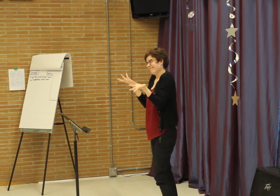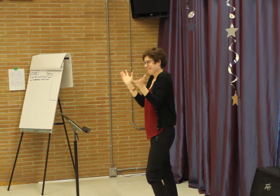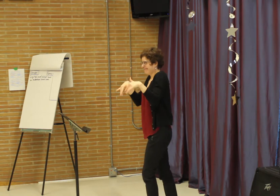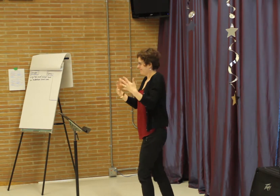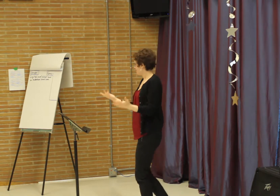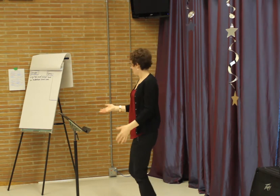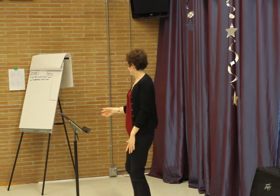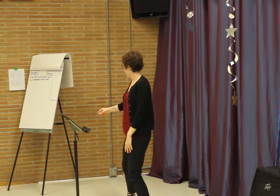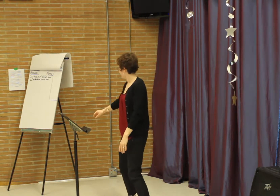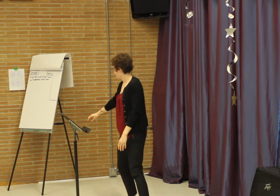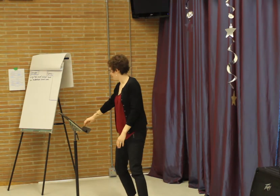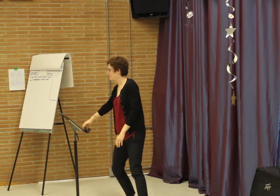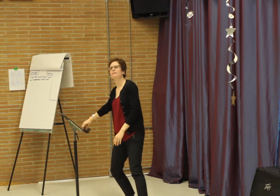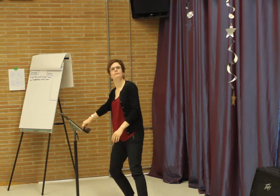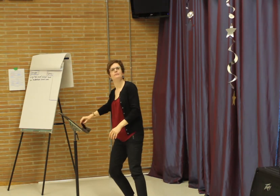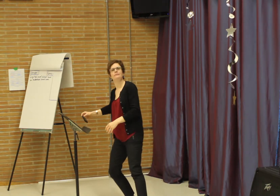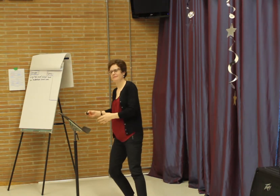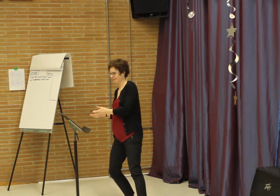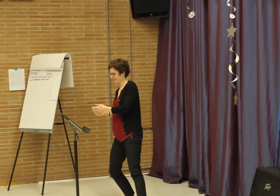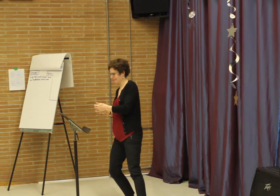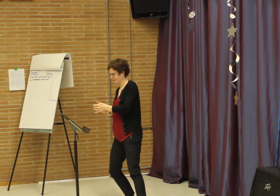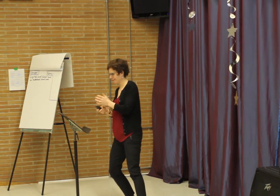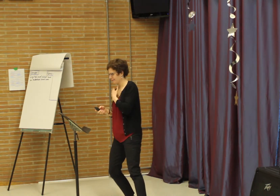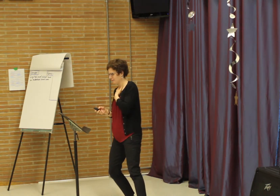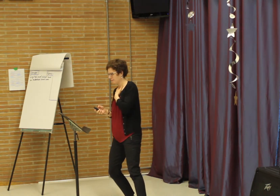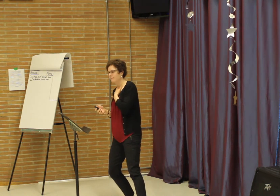We needed the time to come together in the same space.